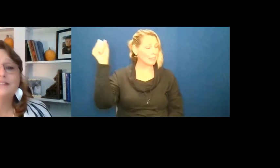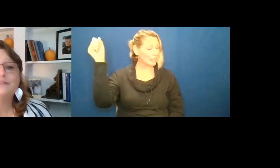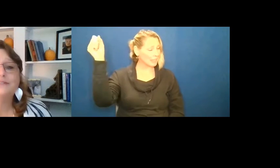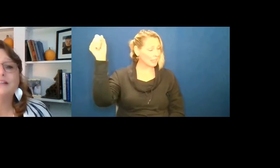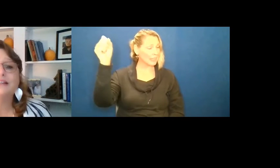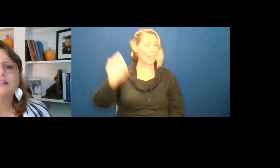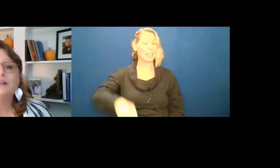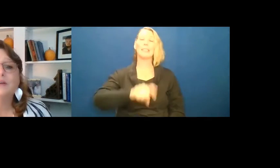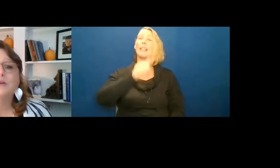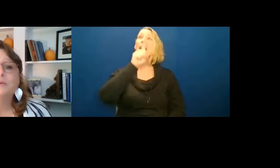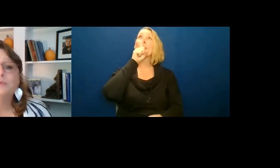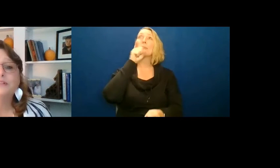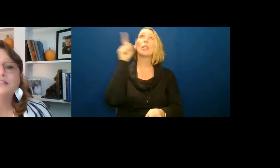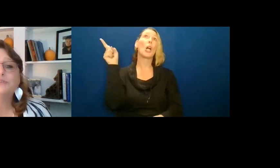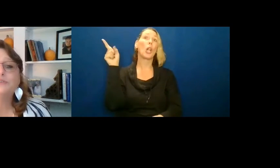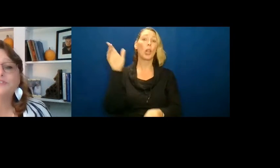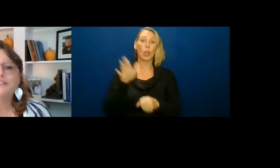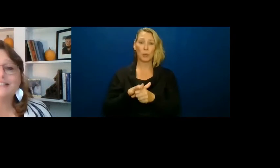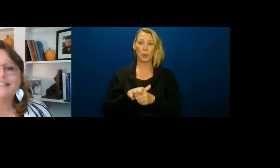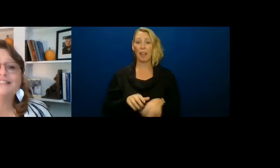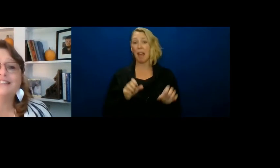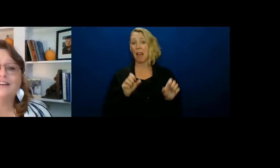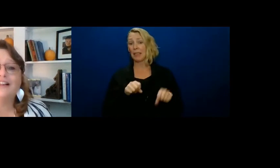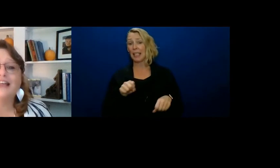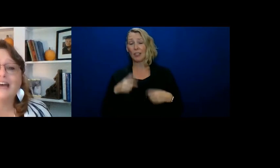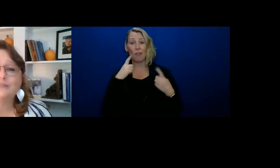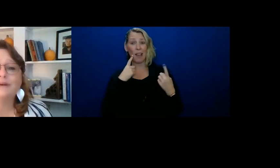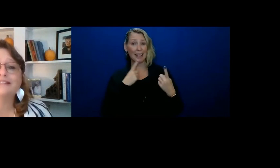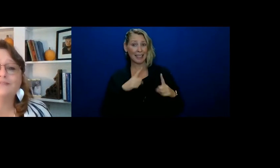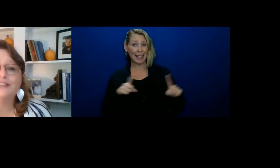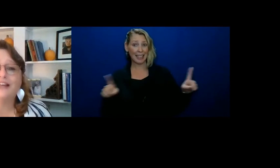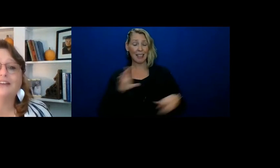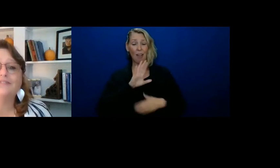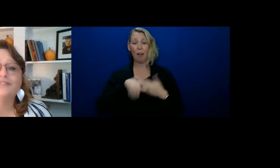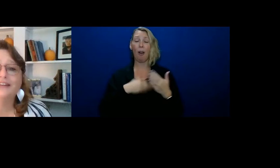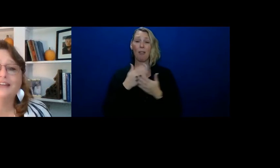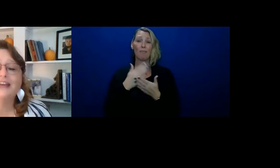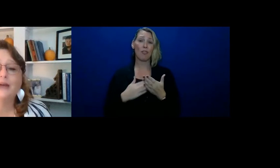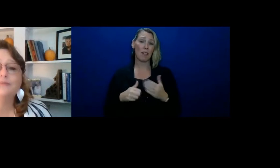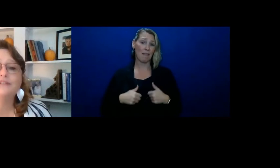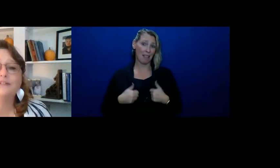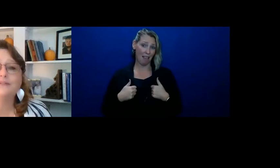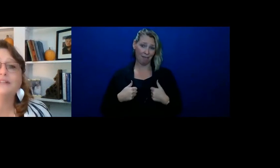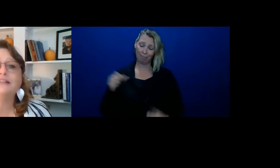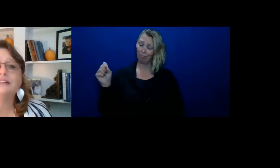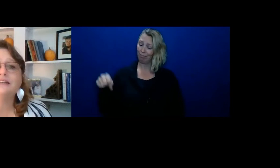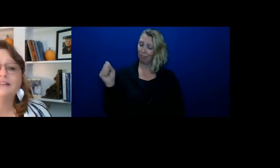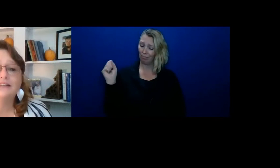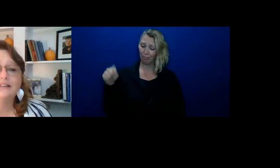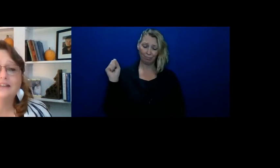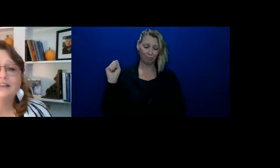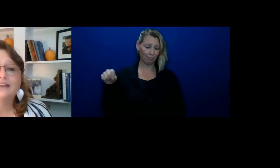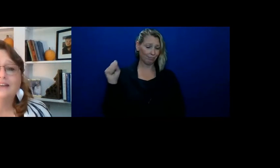Absolutely. Potential for success in all aspects of life. Absolutely.